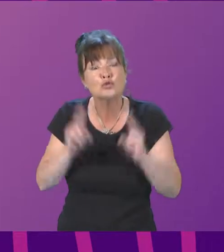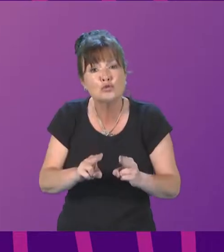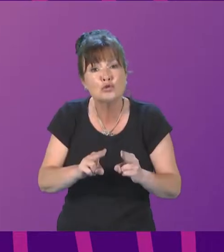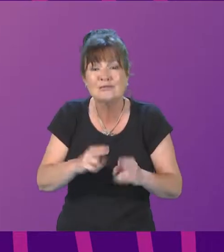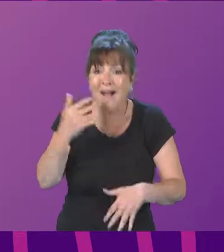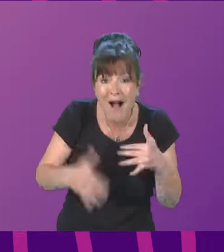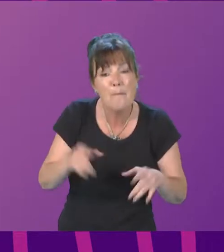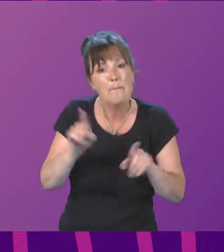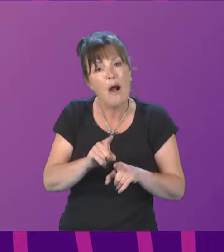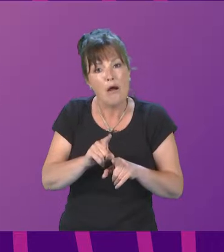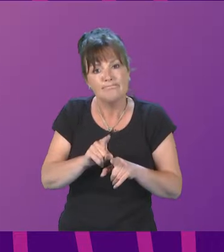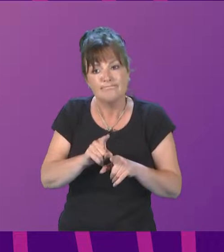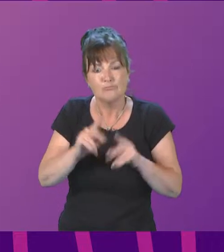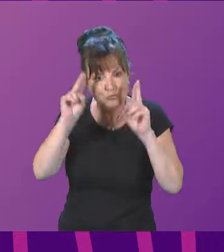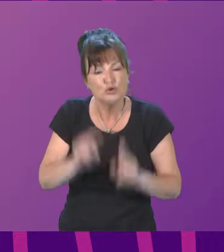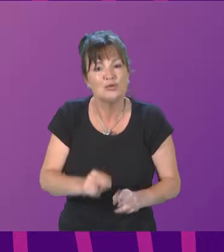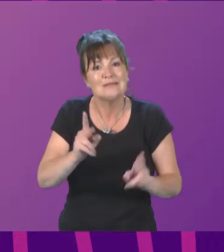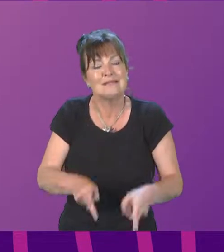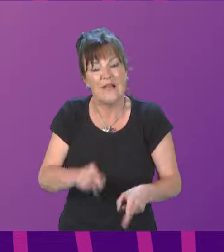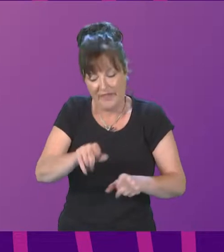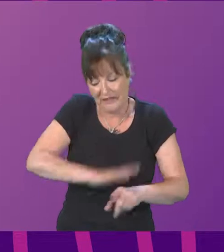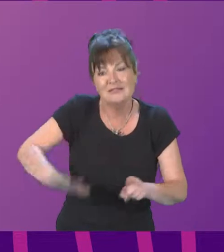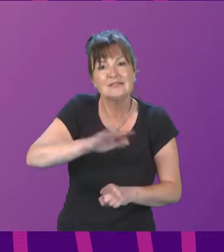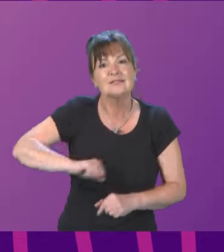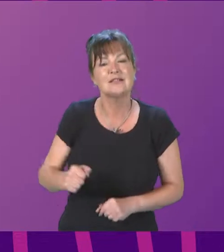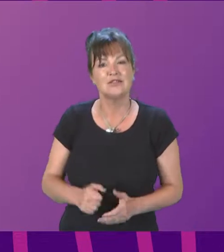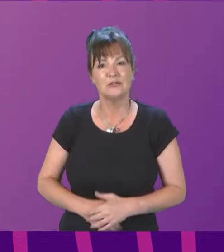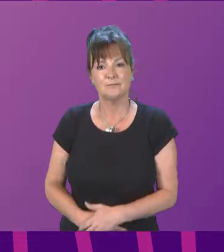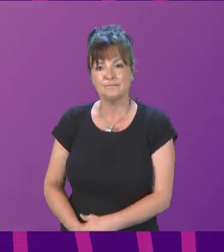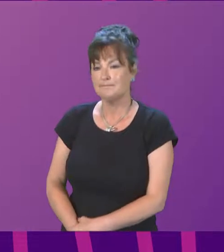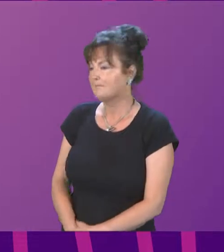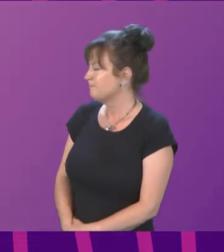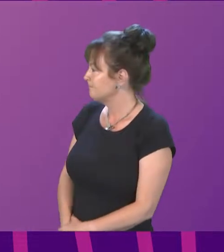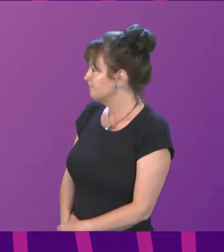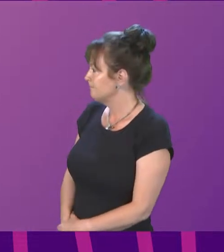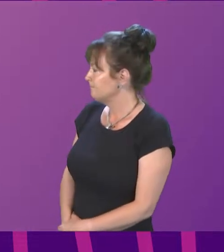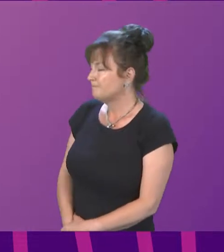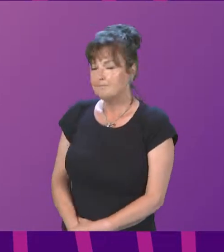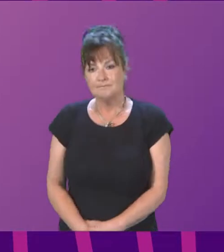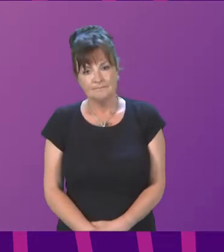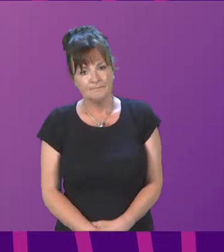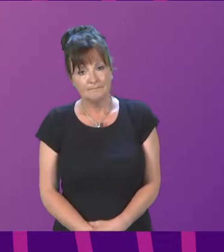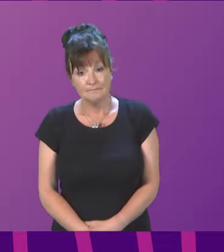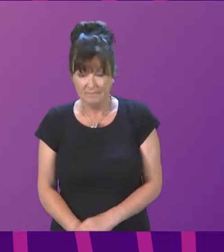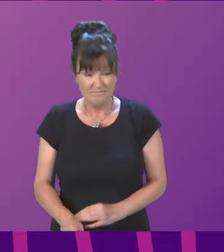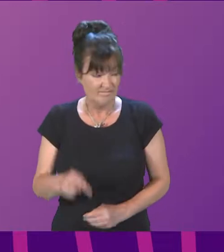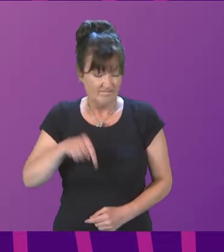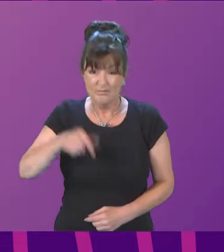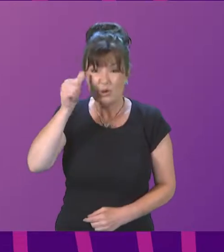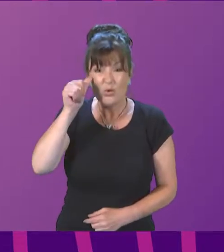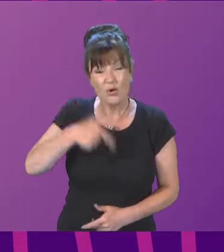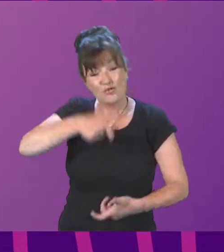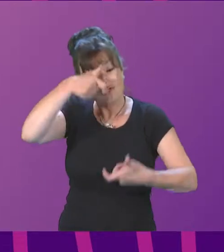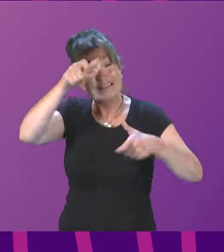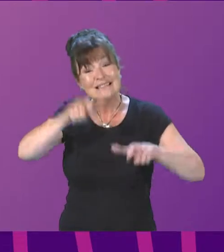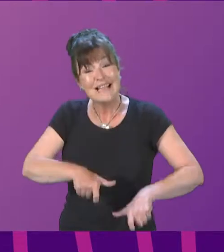Sue Webber. Sue Thank you, Presiding Officer. We all know that residential rehabilitation is absolutely life-saving and that it needs